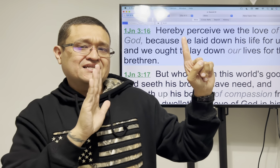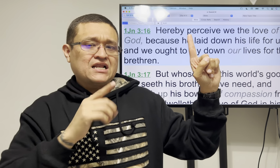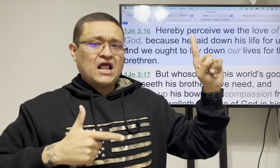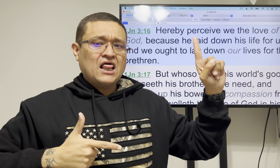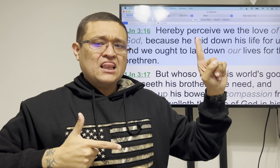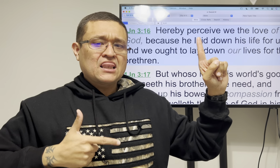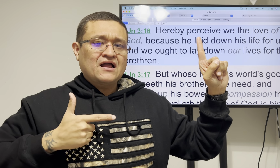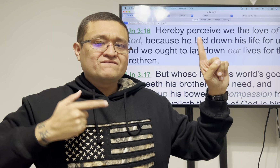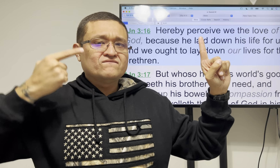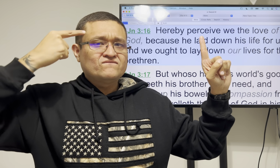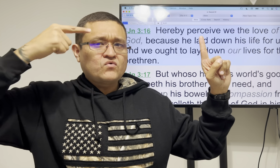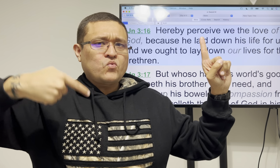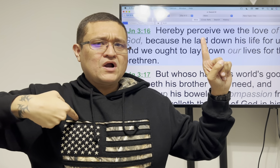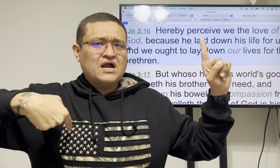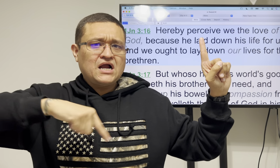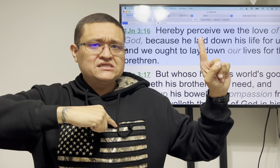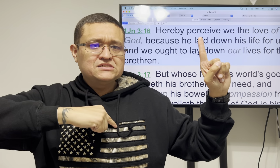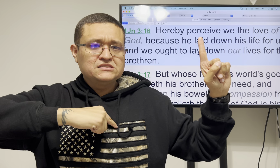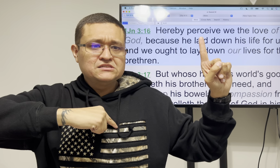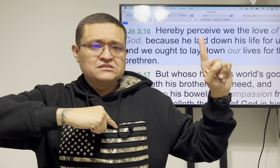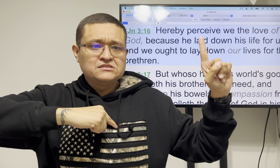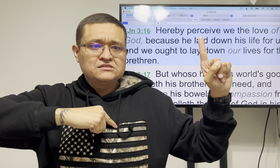laid down his life for us